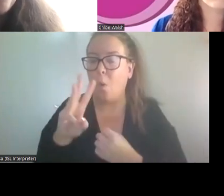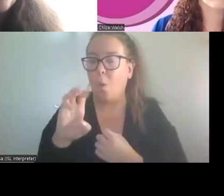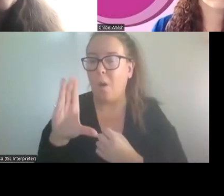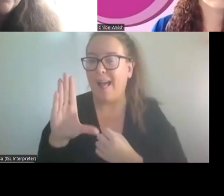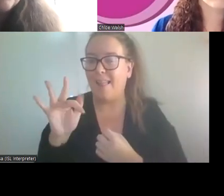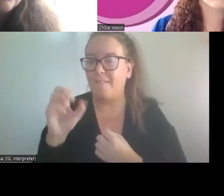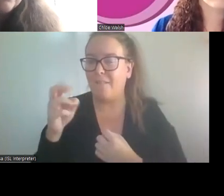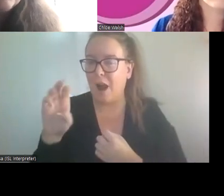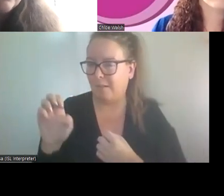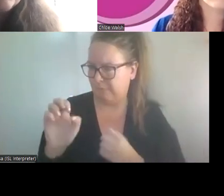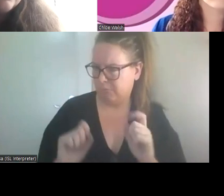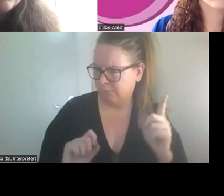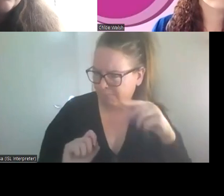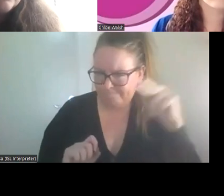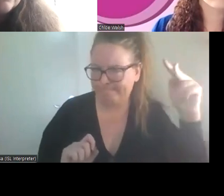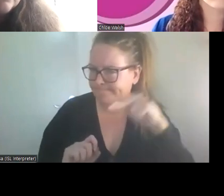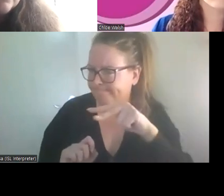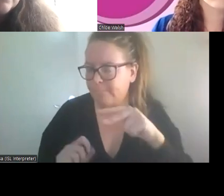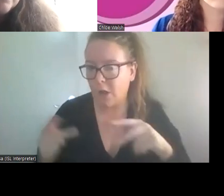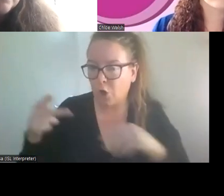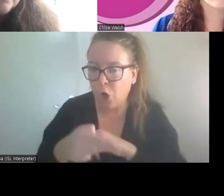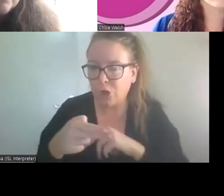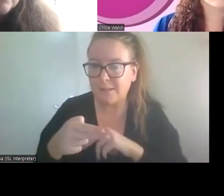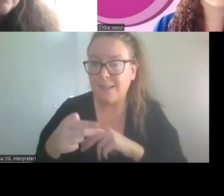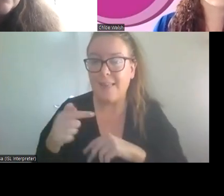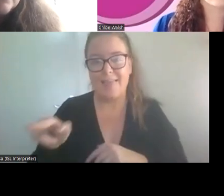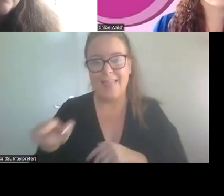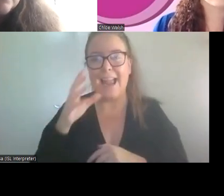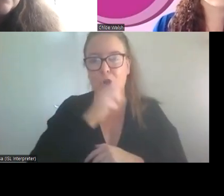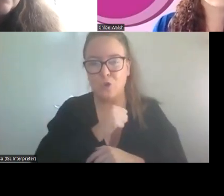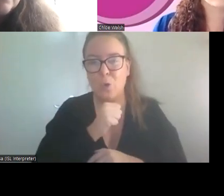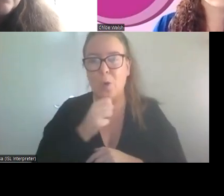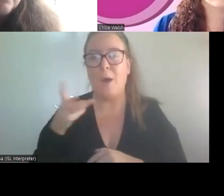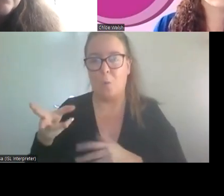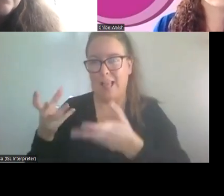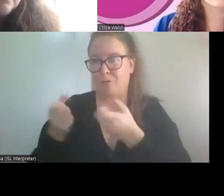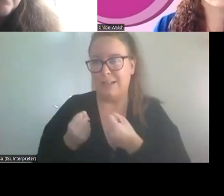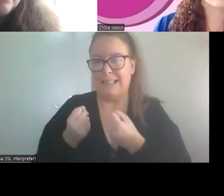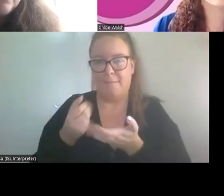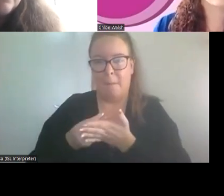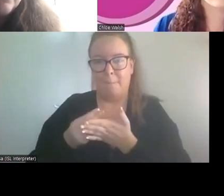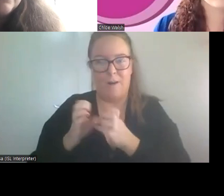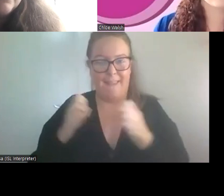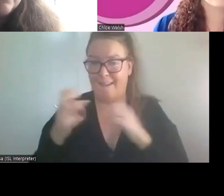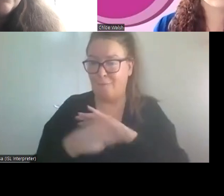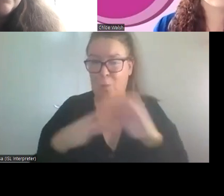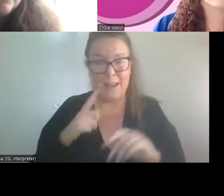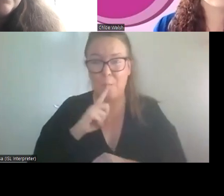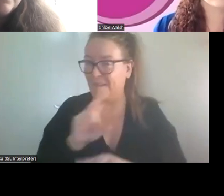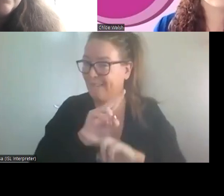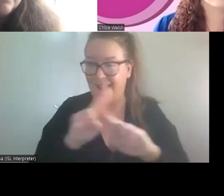month. And they assume that you're just going to keep getting that amount of money every week, and they never check back, you know. So,